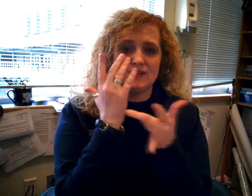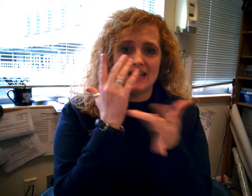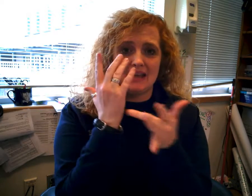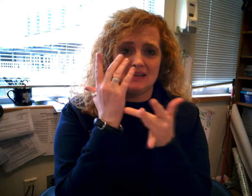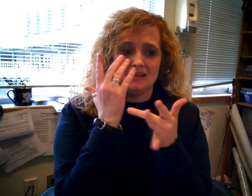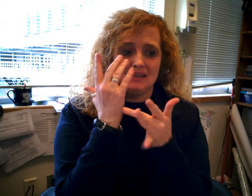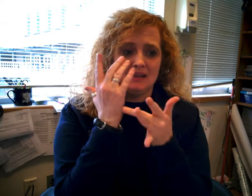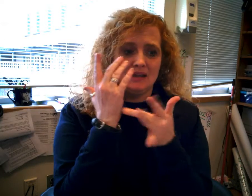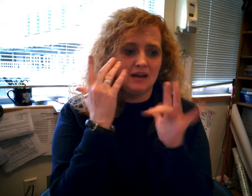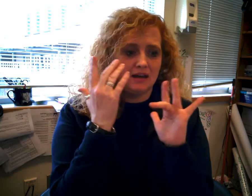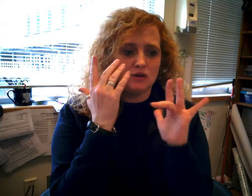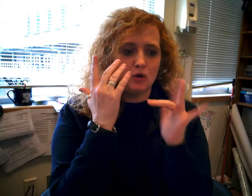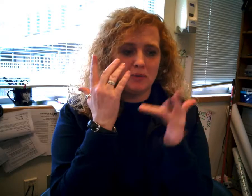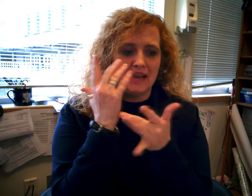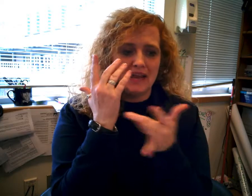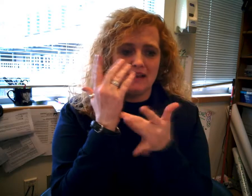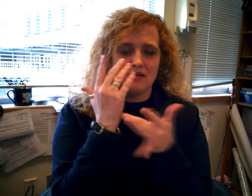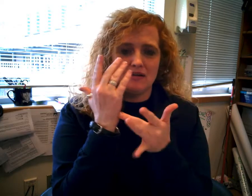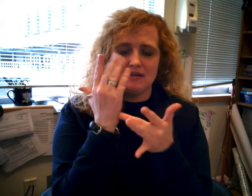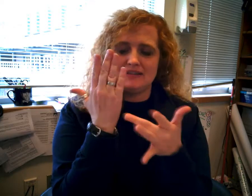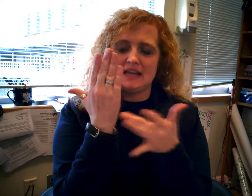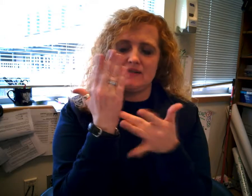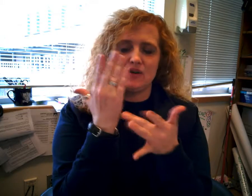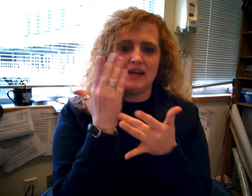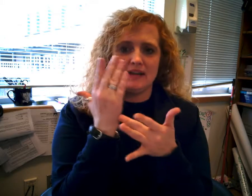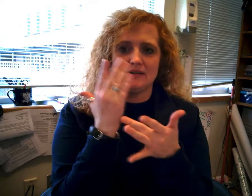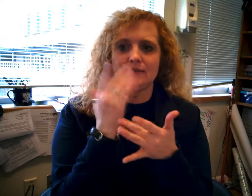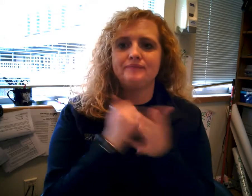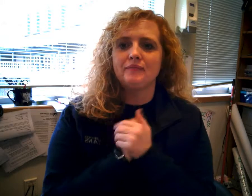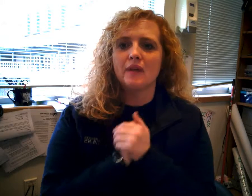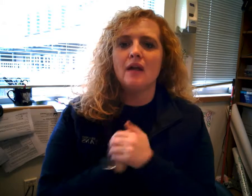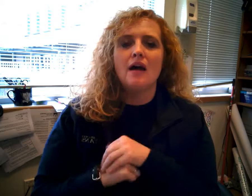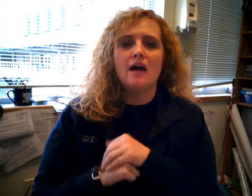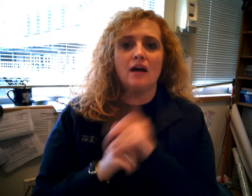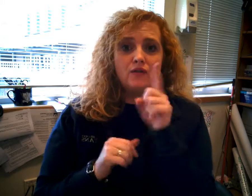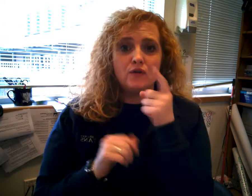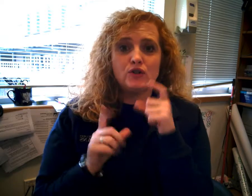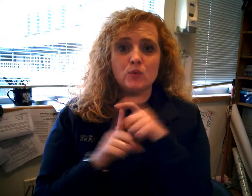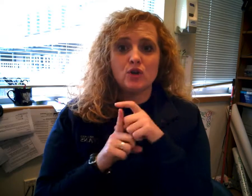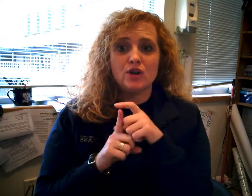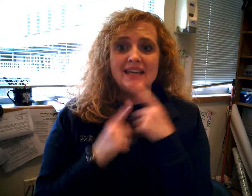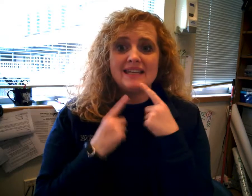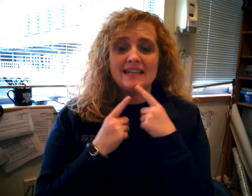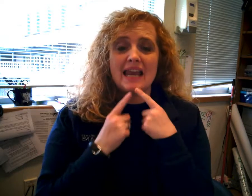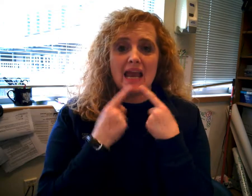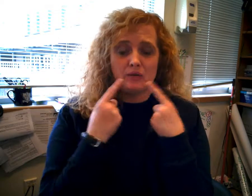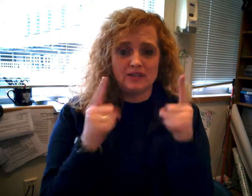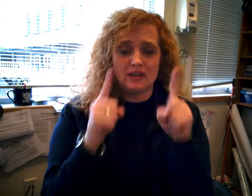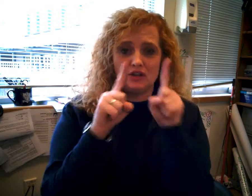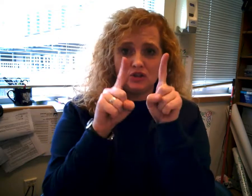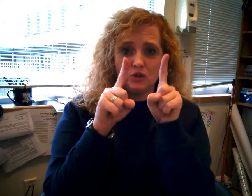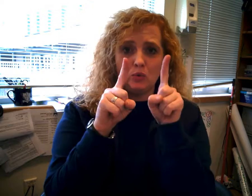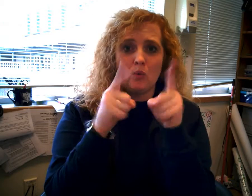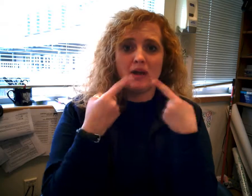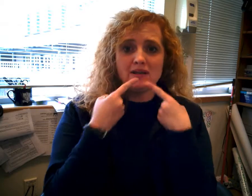tech. So open eight on the side of your hand. The first word is announce. And it's two ones.